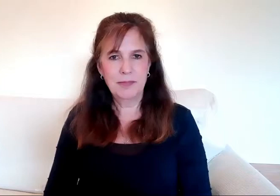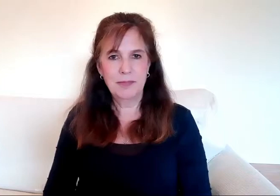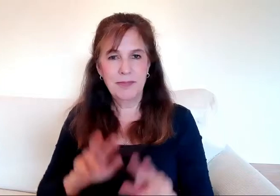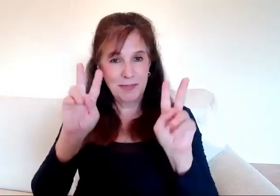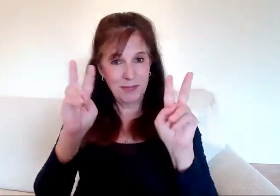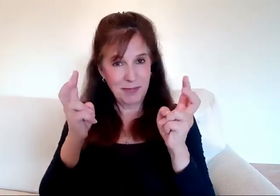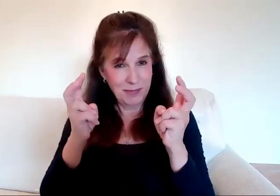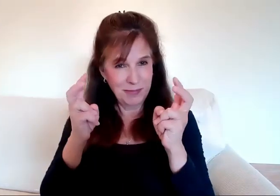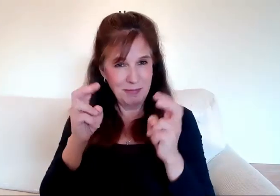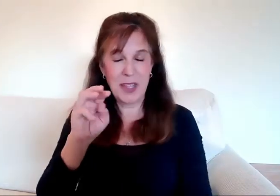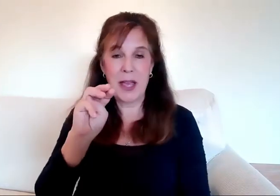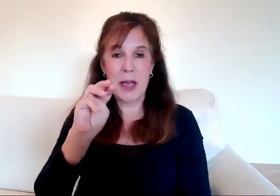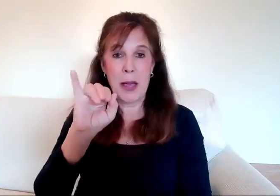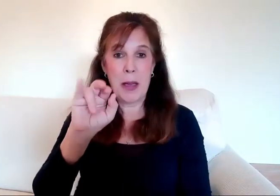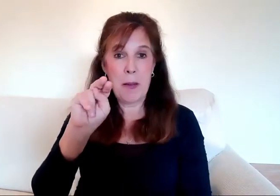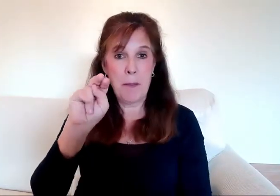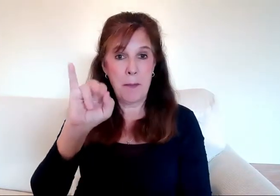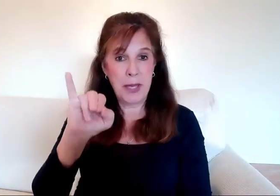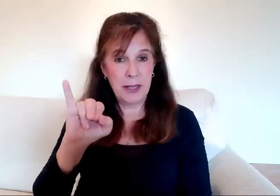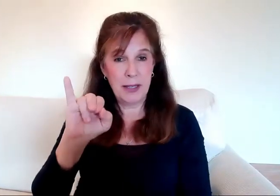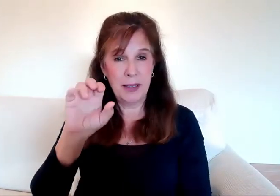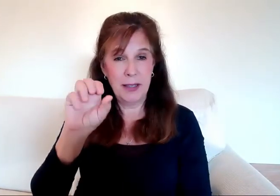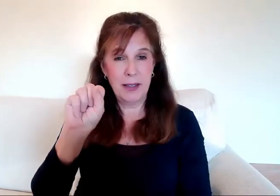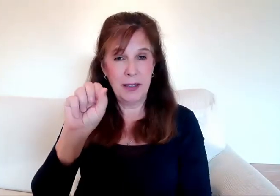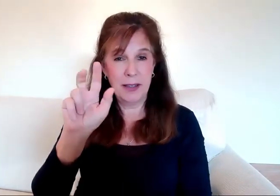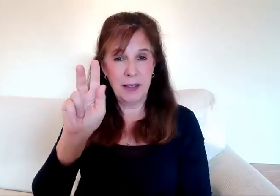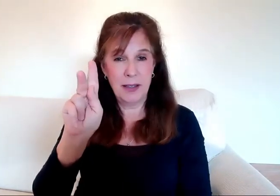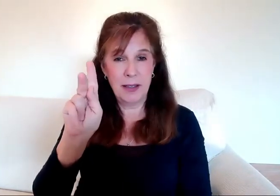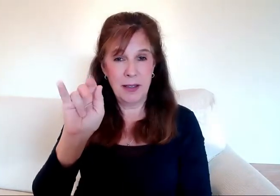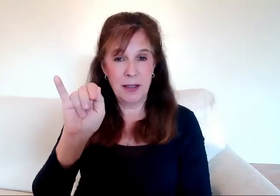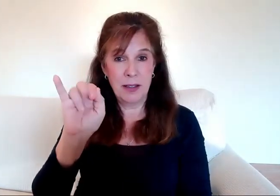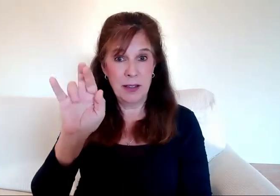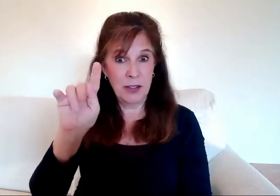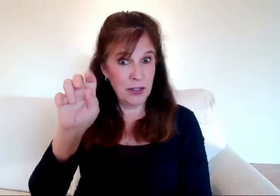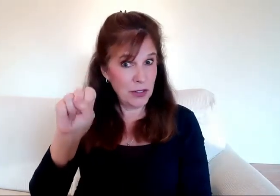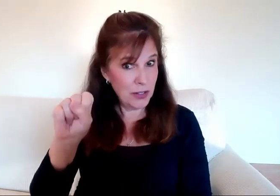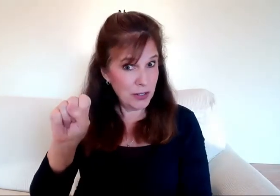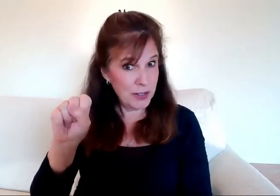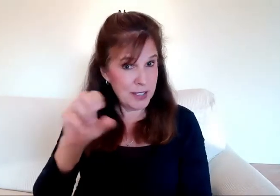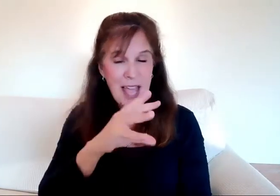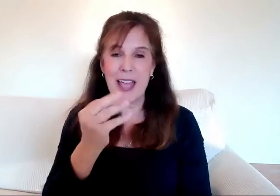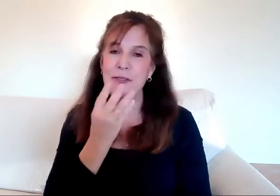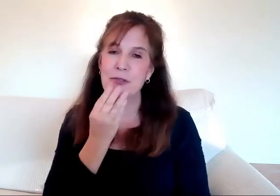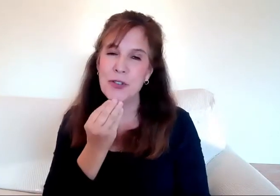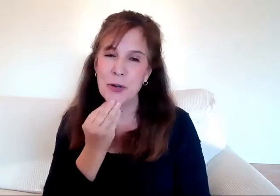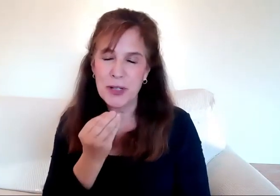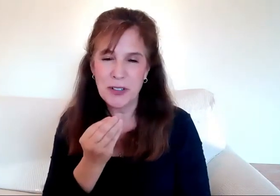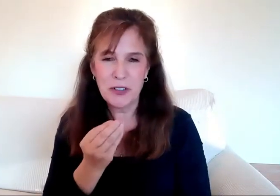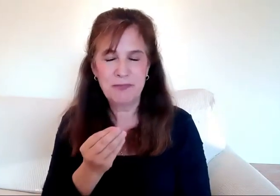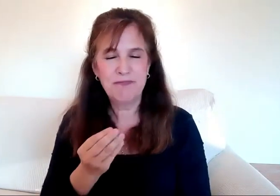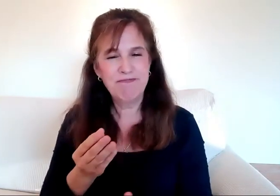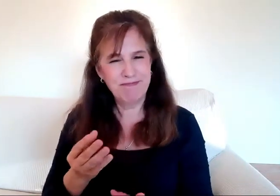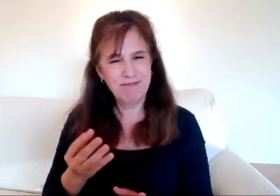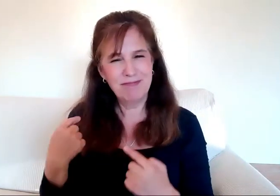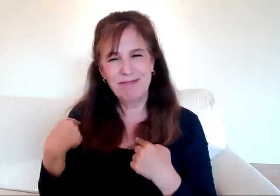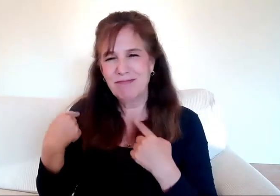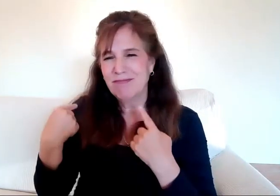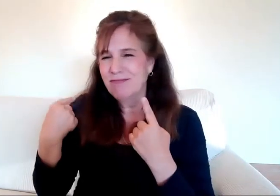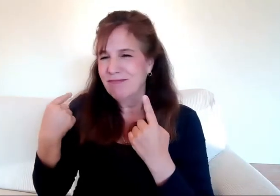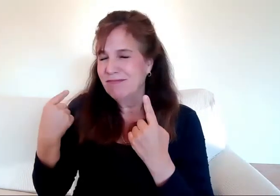Mini skirts and Jewish. I was a solid not me for years. A victim? A complainer of